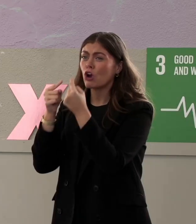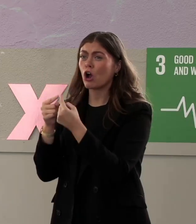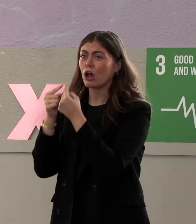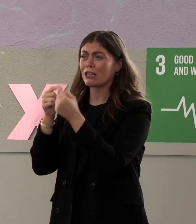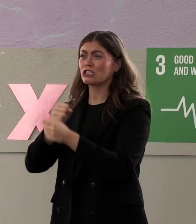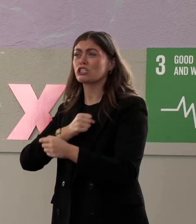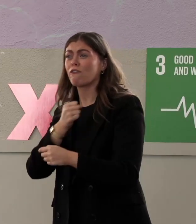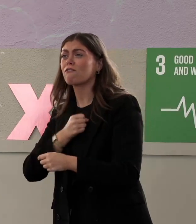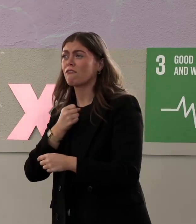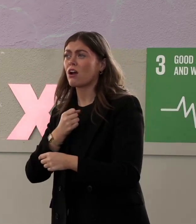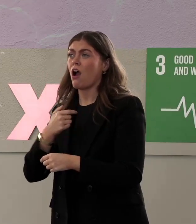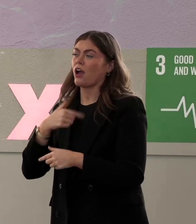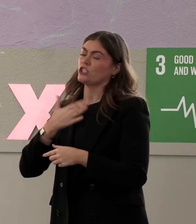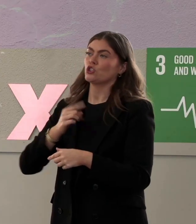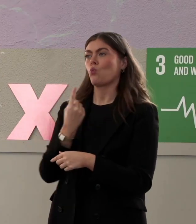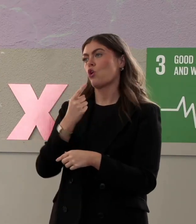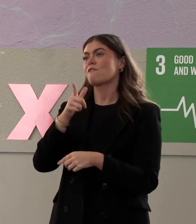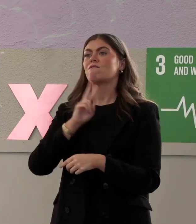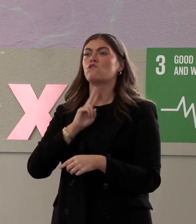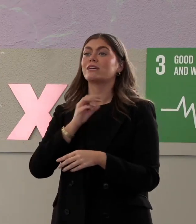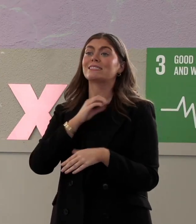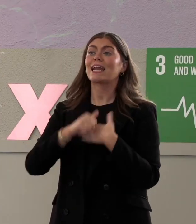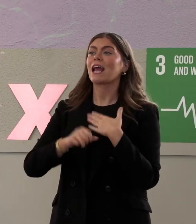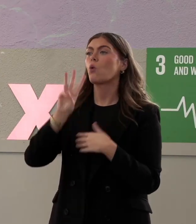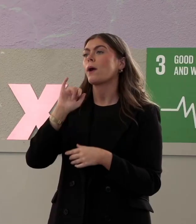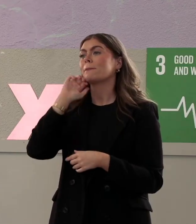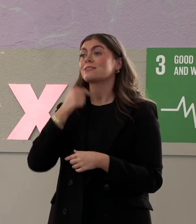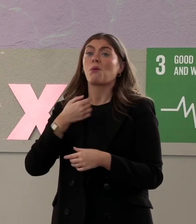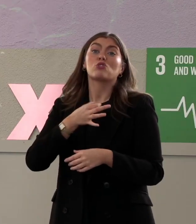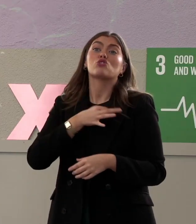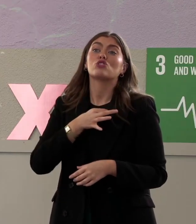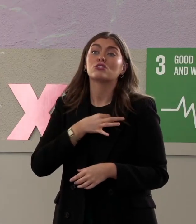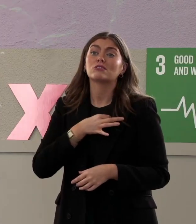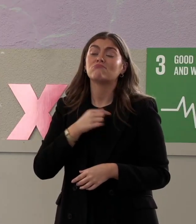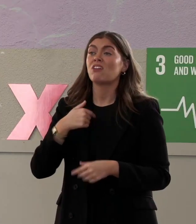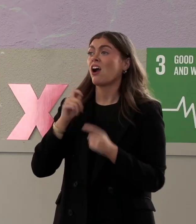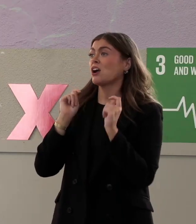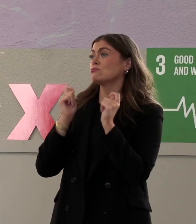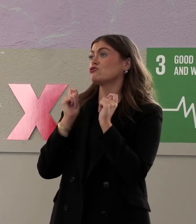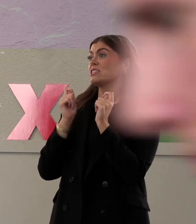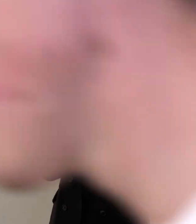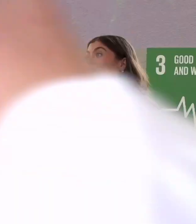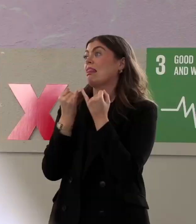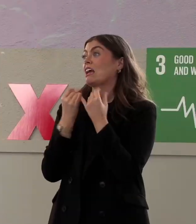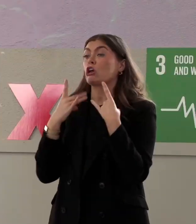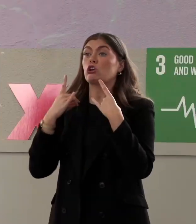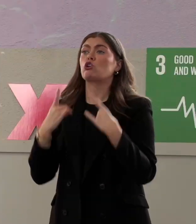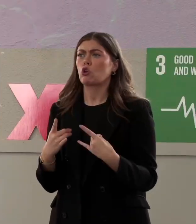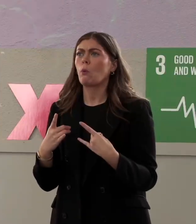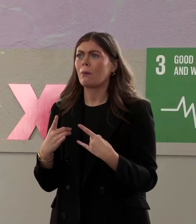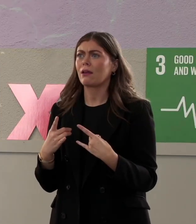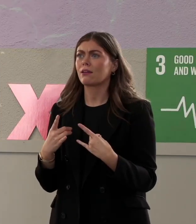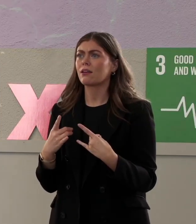voice today. Because I'm good. I'm good. I'm being treated as much like a human being as I can possibly